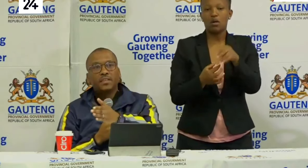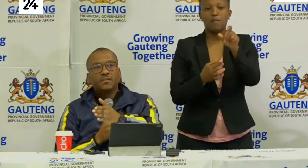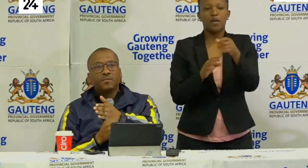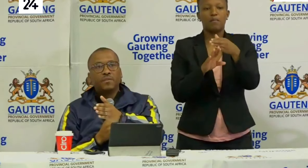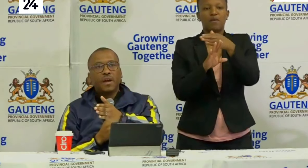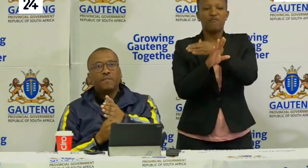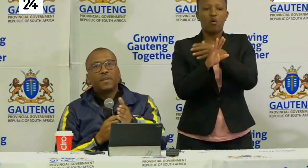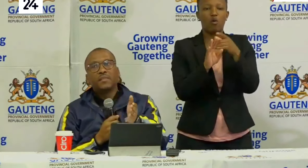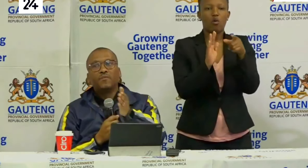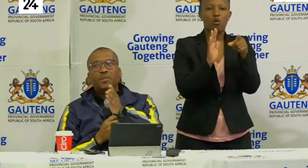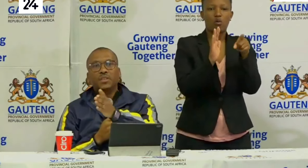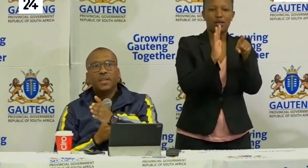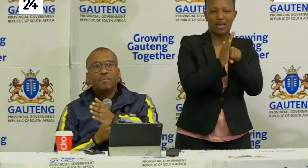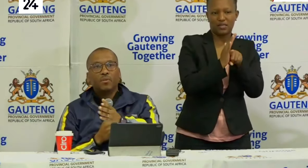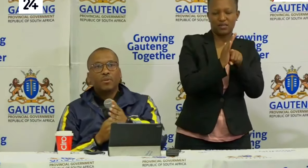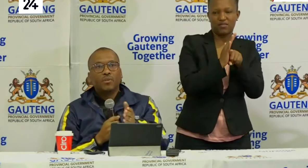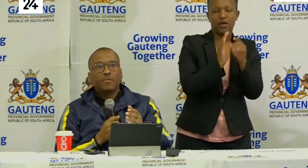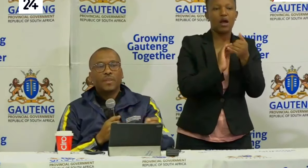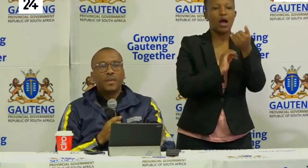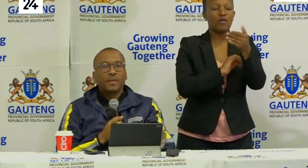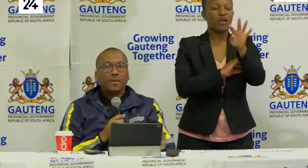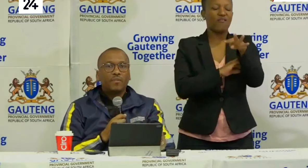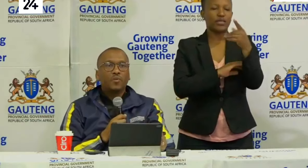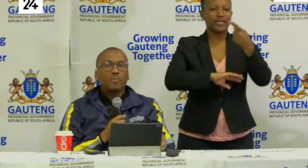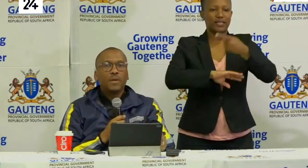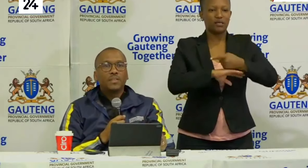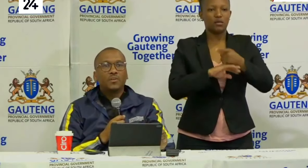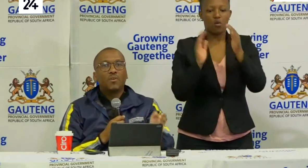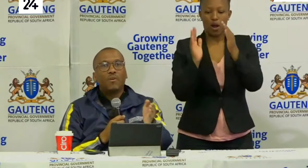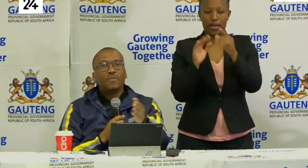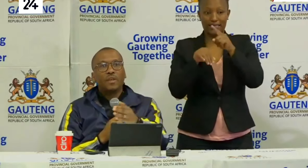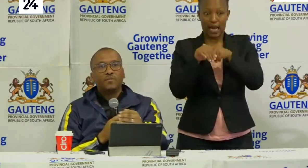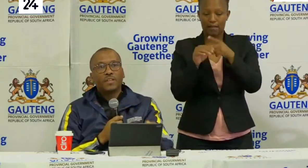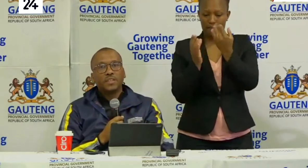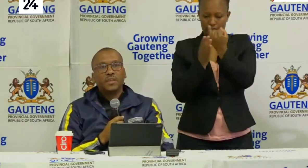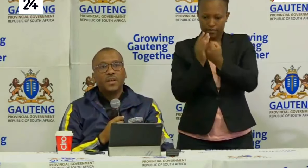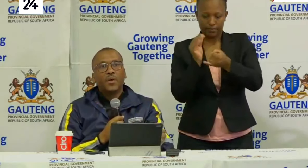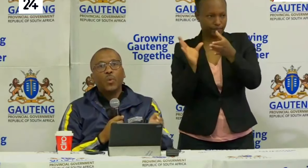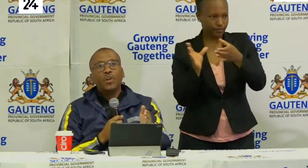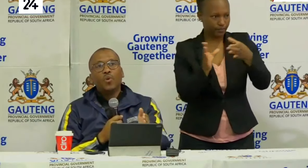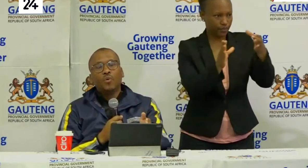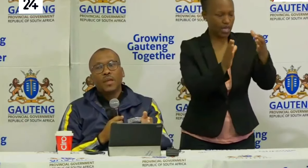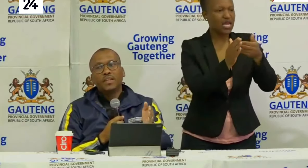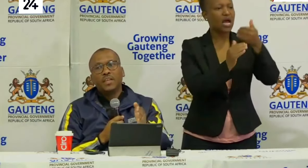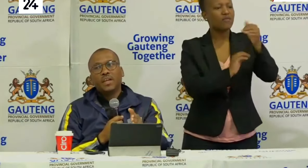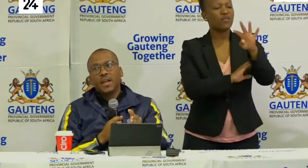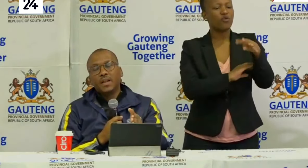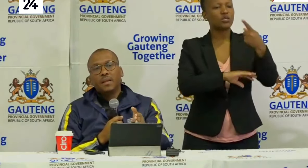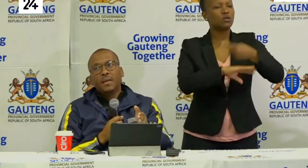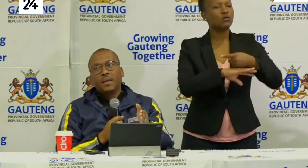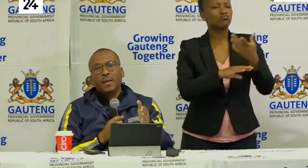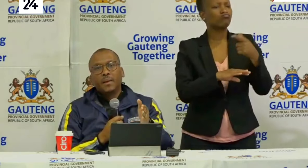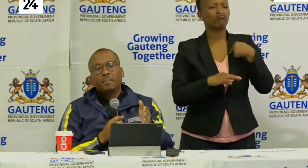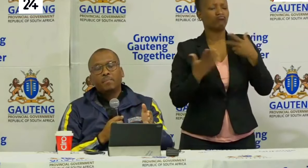negative after the 14-day period of the incubation or of the infection. We know that the general